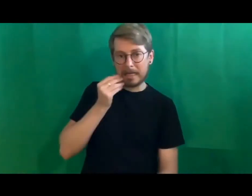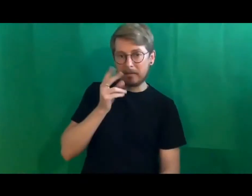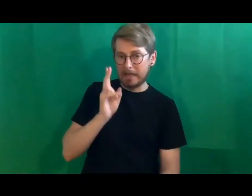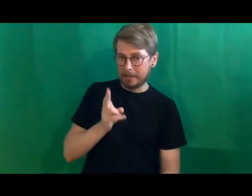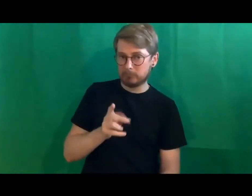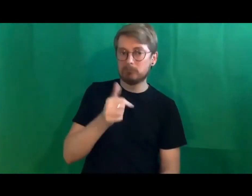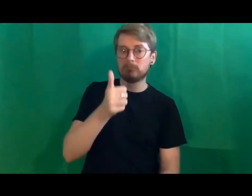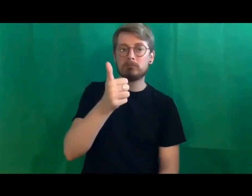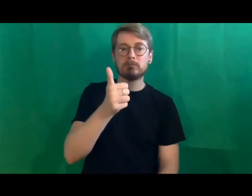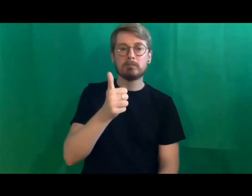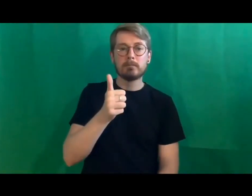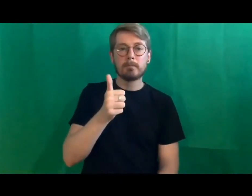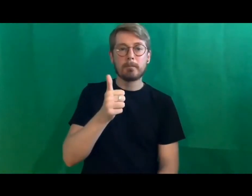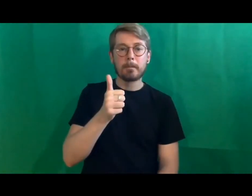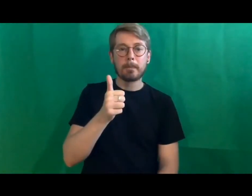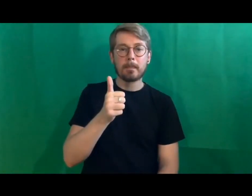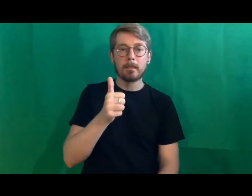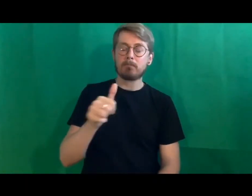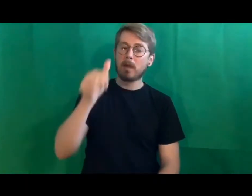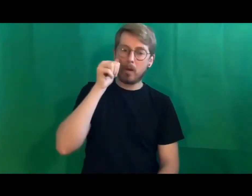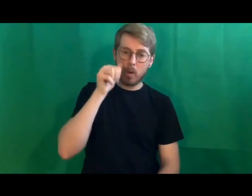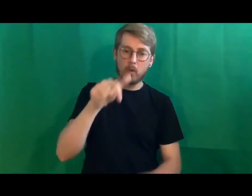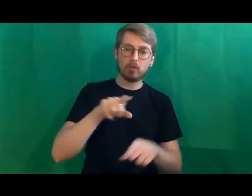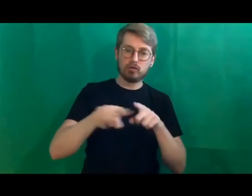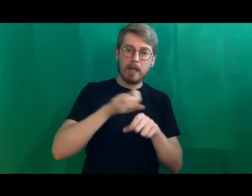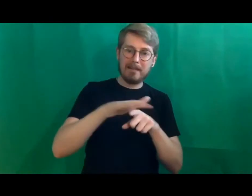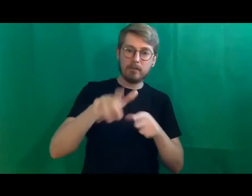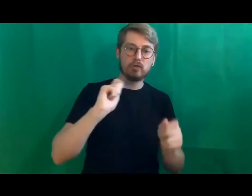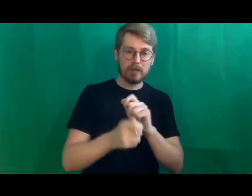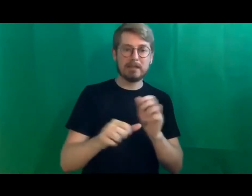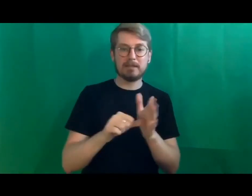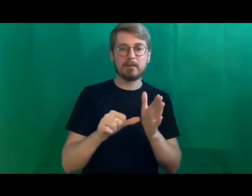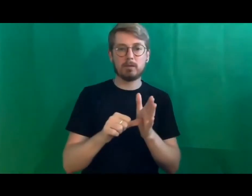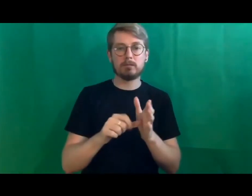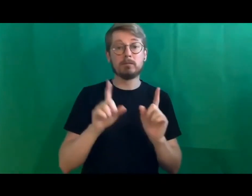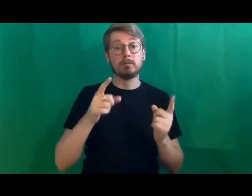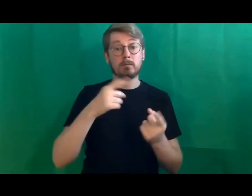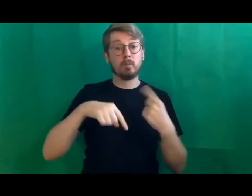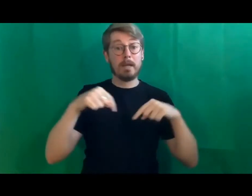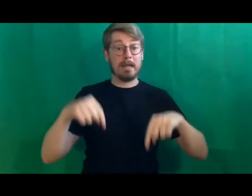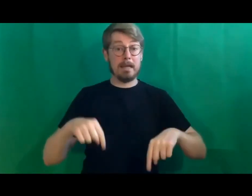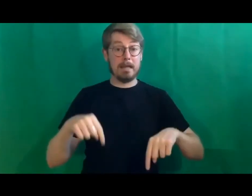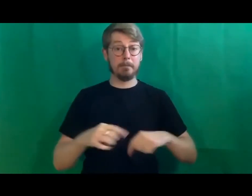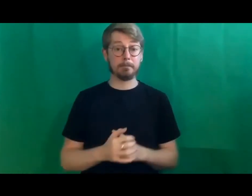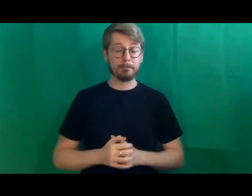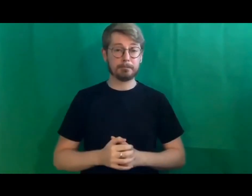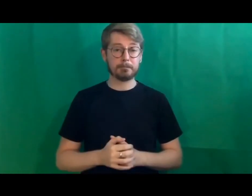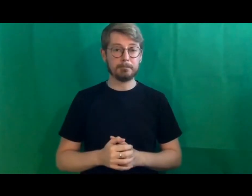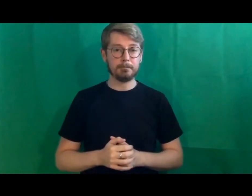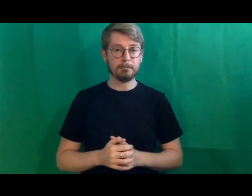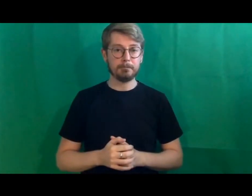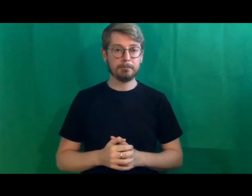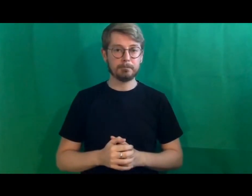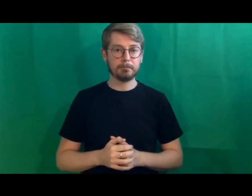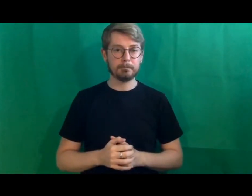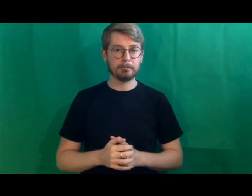to be difficult going against the grain and trying to make a change but we are here and very quickly just to sign off um I will say look